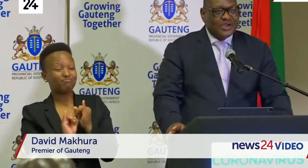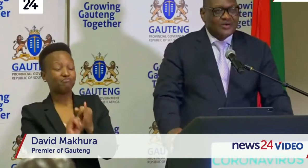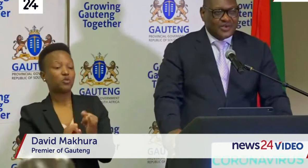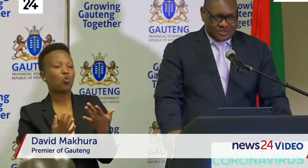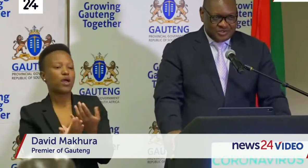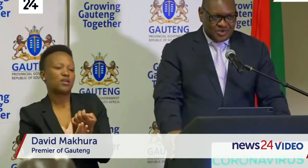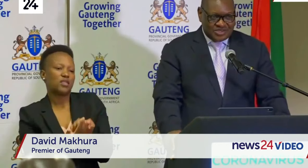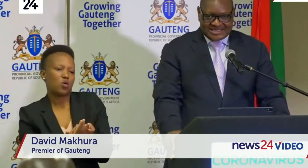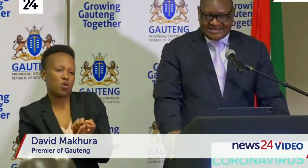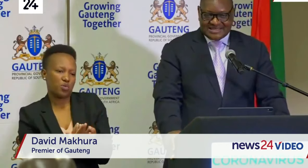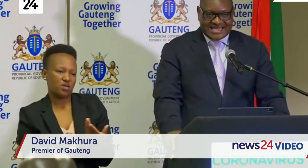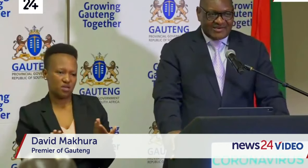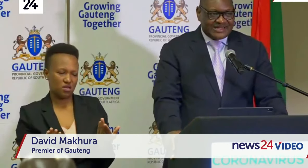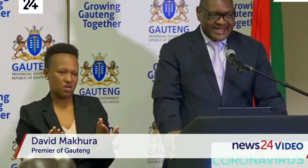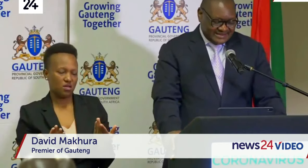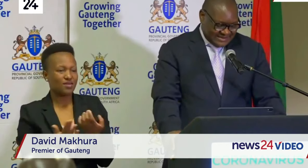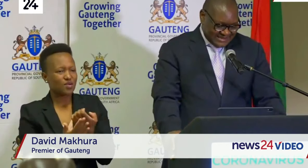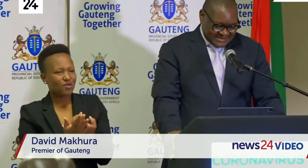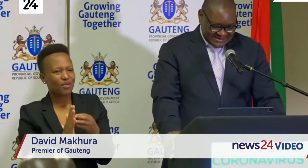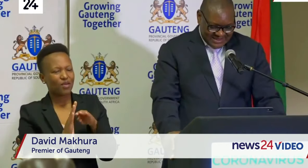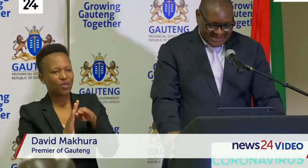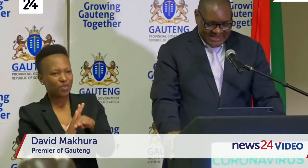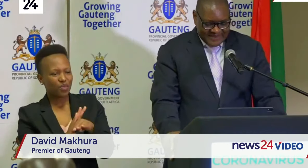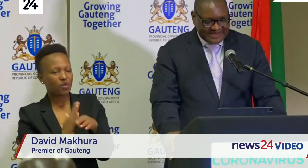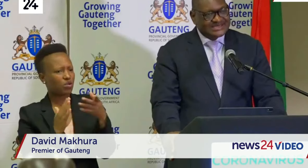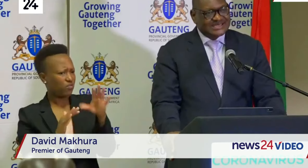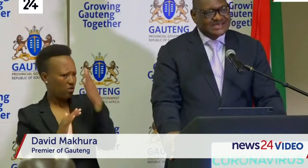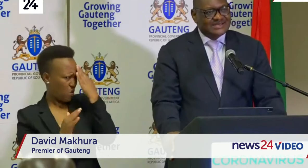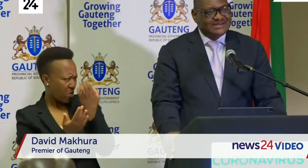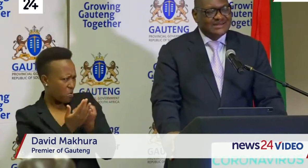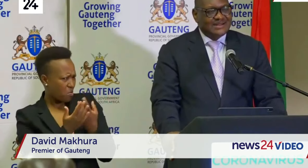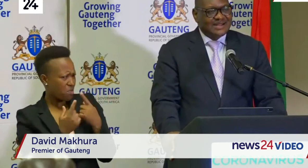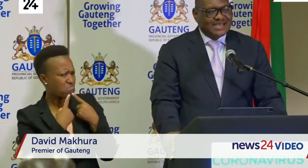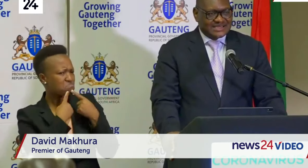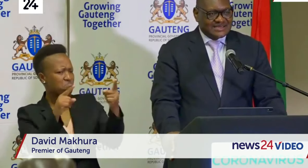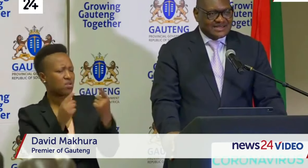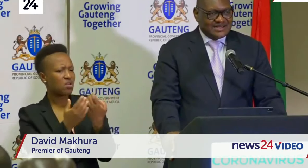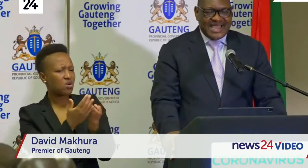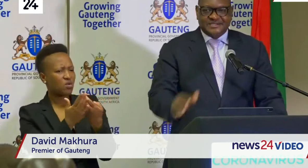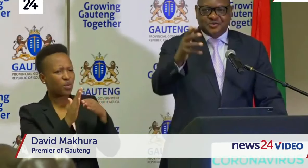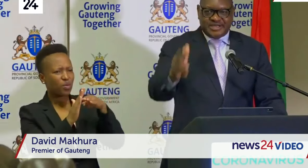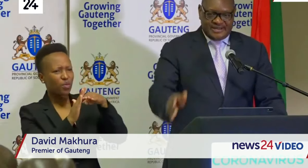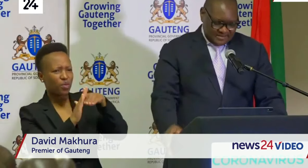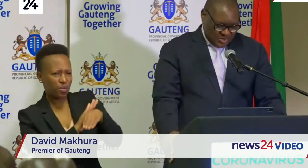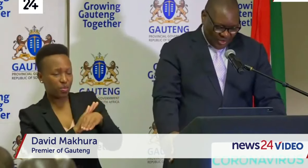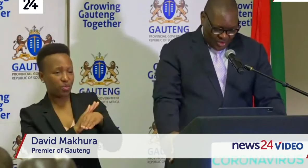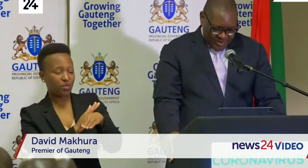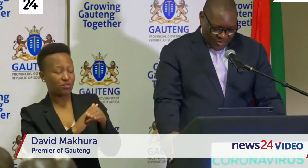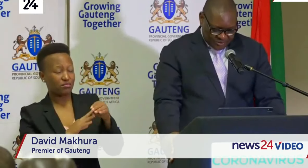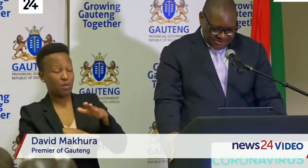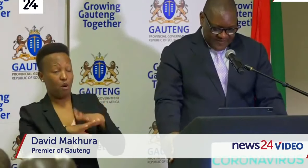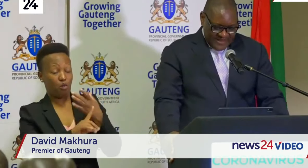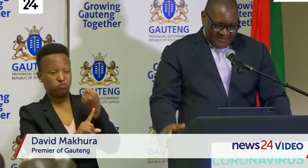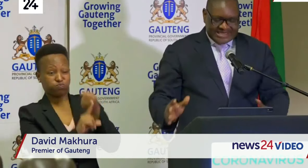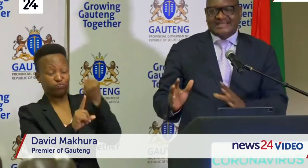We also know that the downgrade that has happened recently has adds to the economic